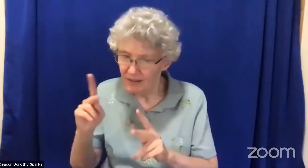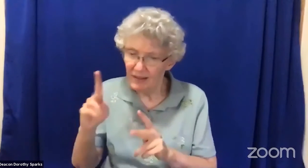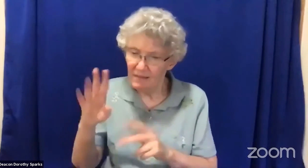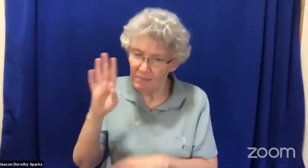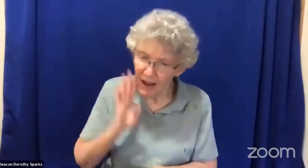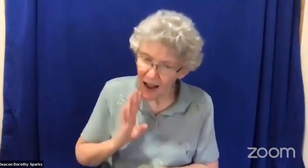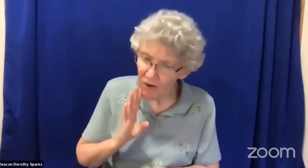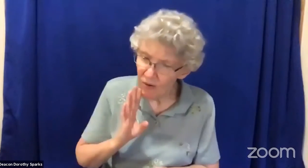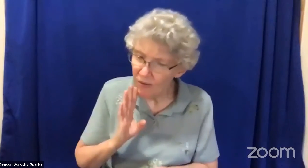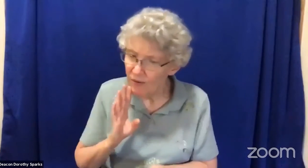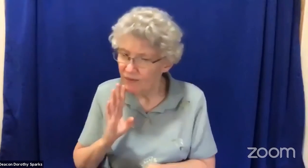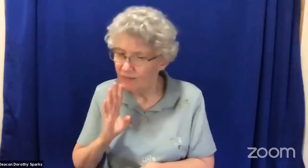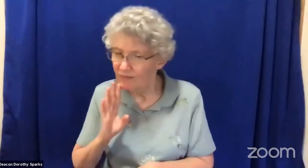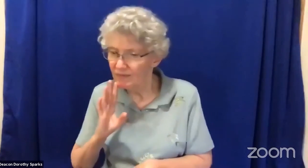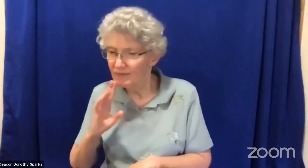with black or brown